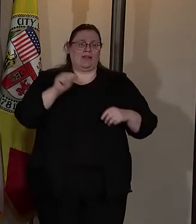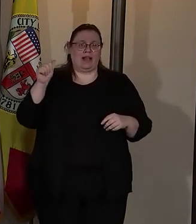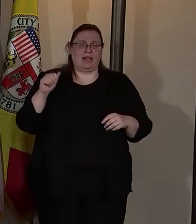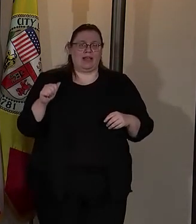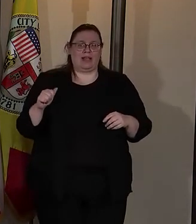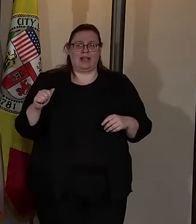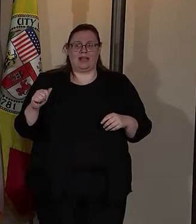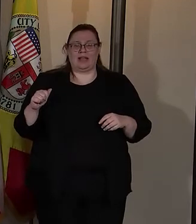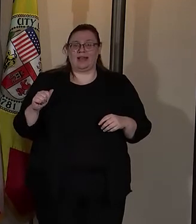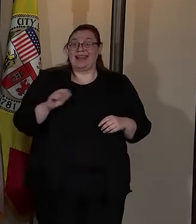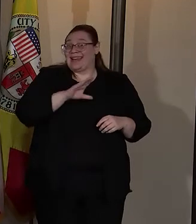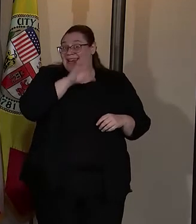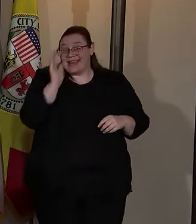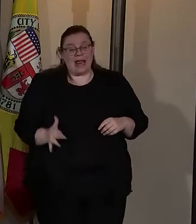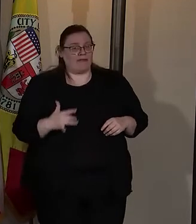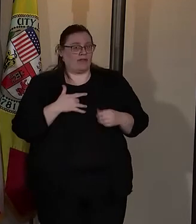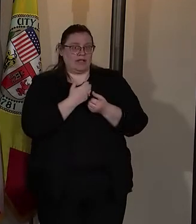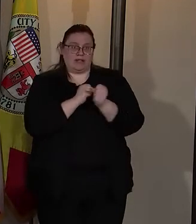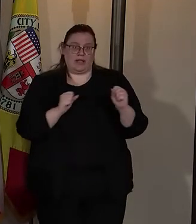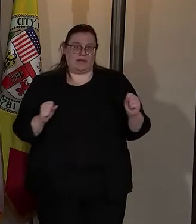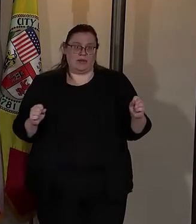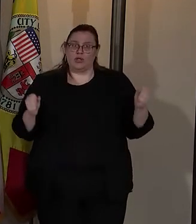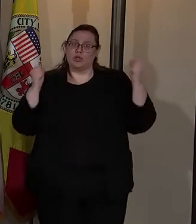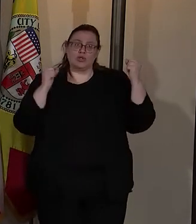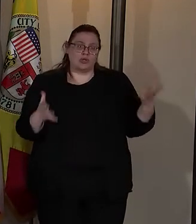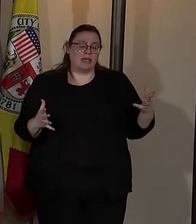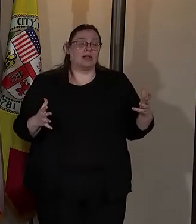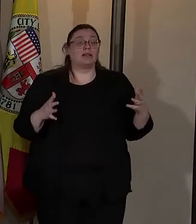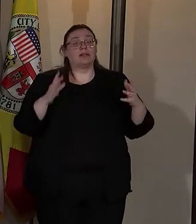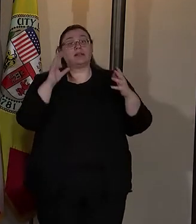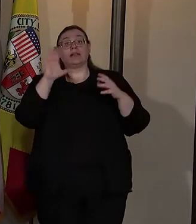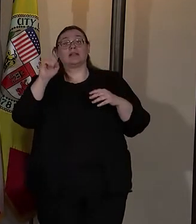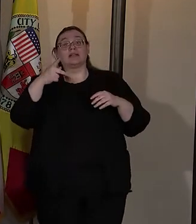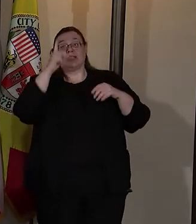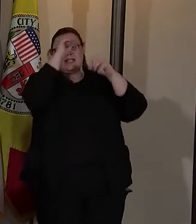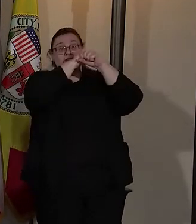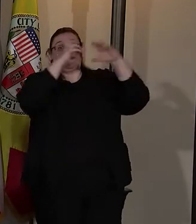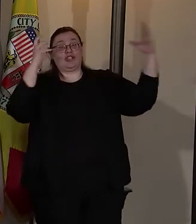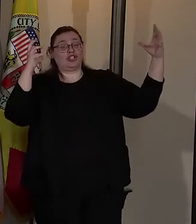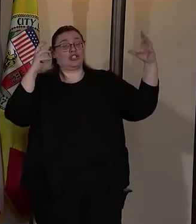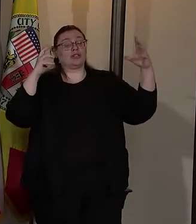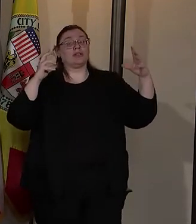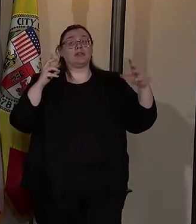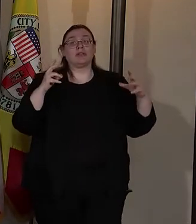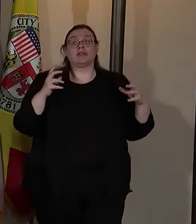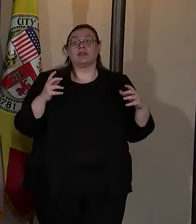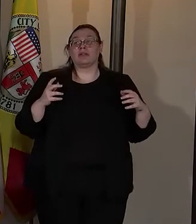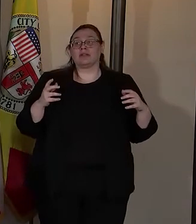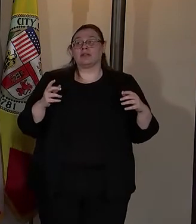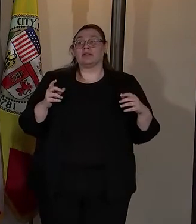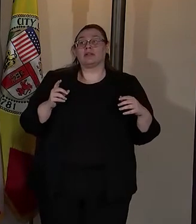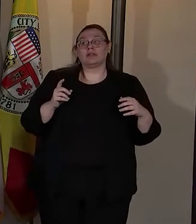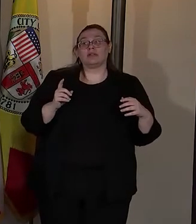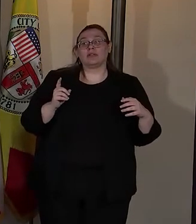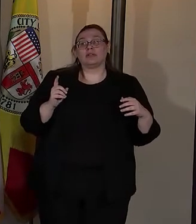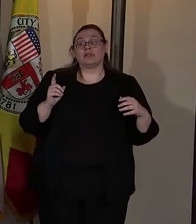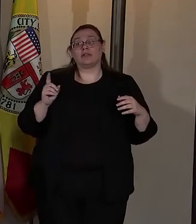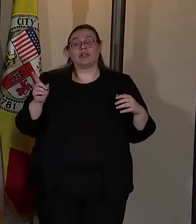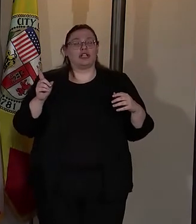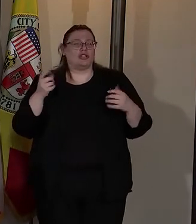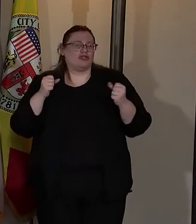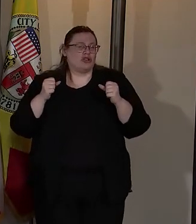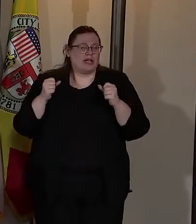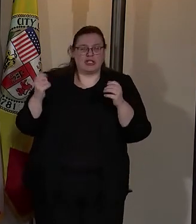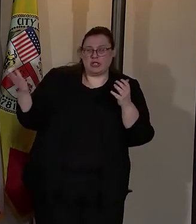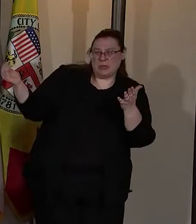don't ever feel safe. The vision of CSP is that you go after, you get everybody